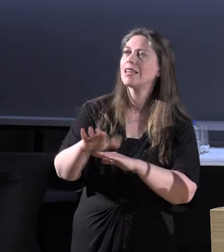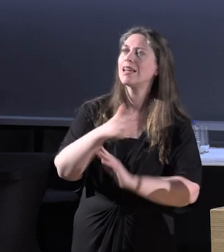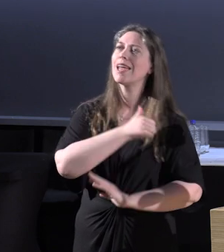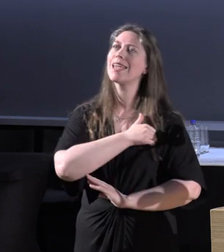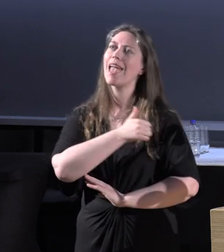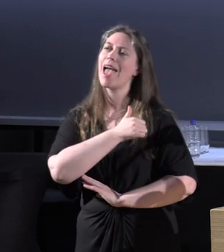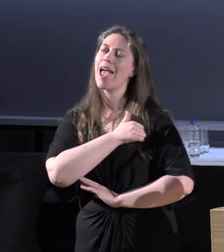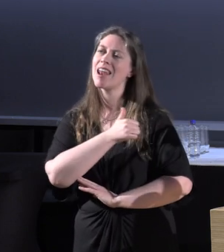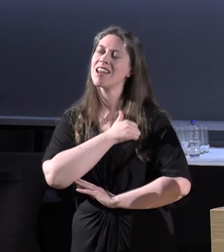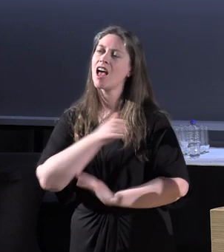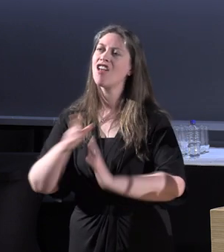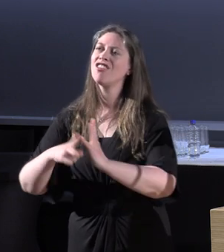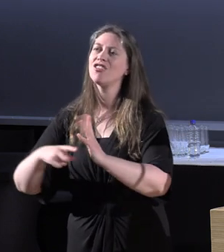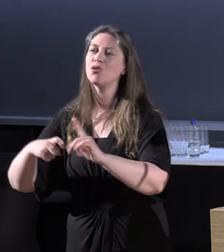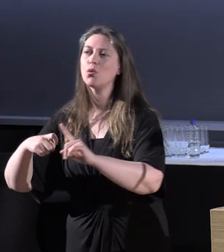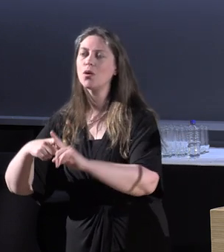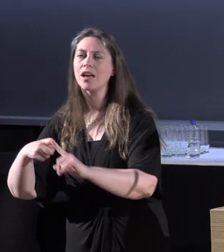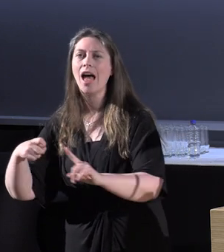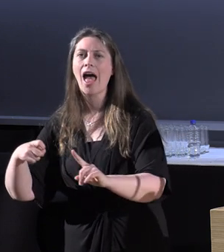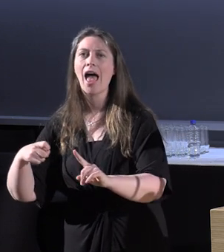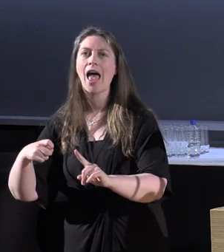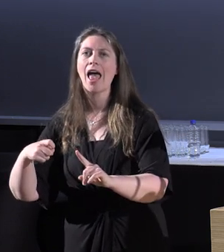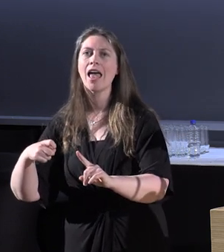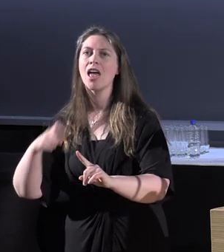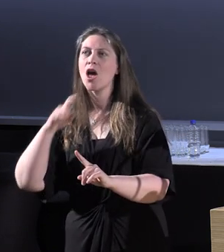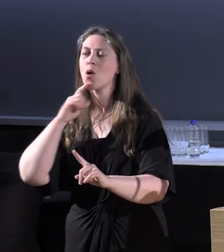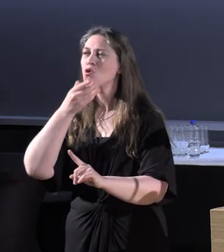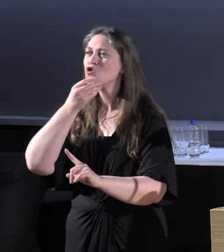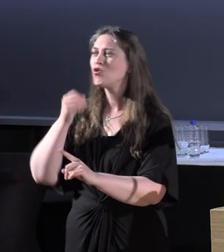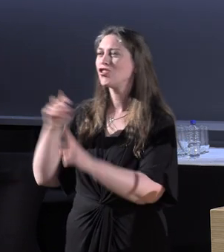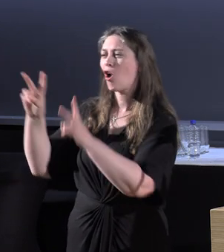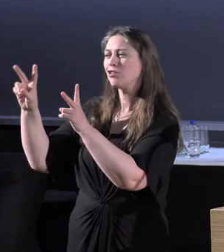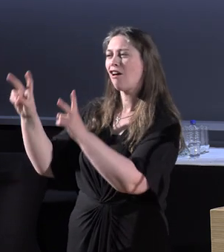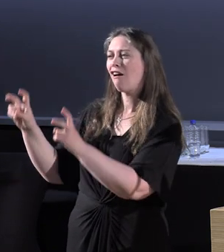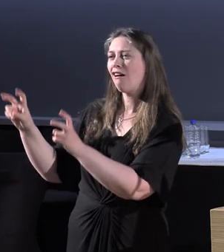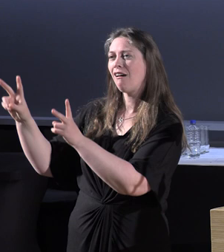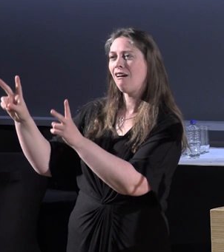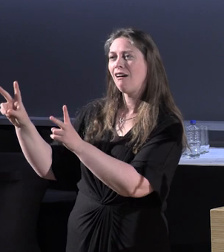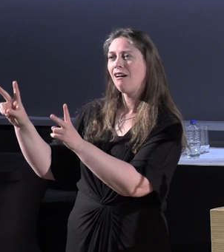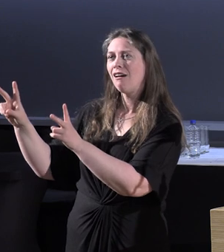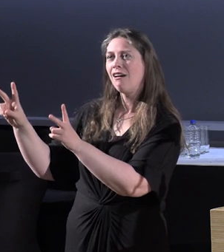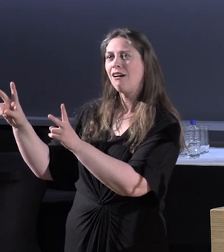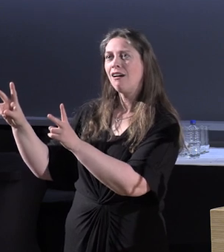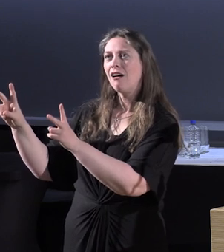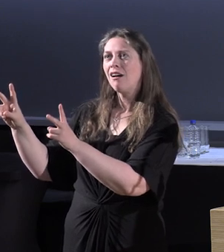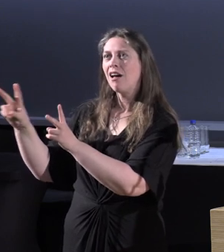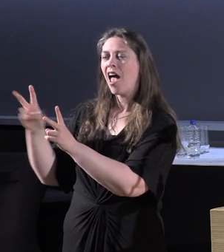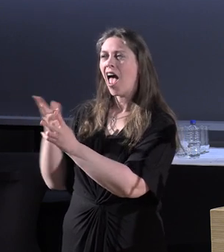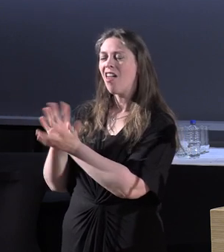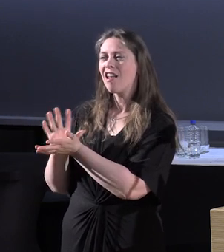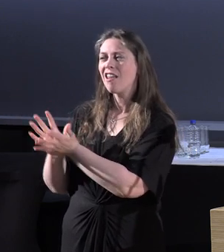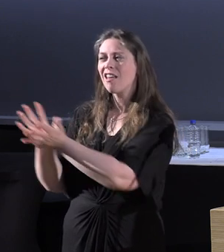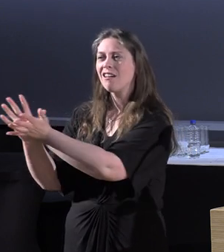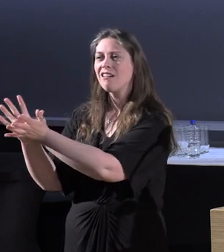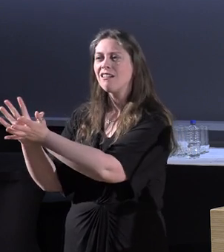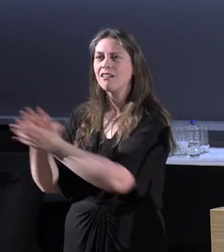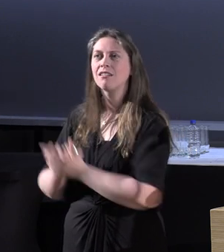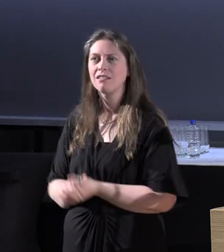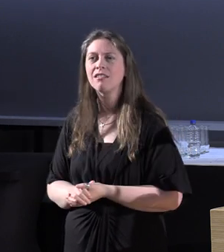Canada, it's places like the UK that will take advantage of those phrases.